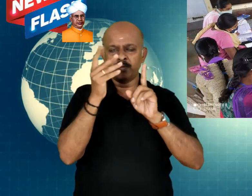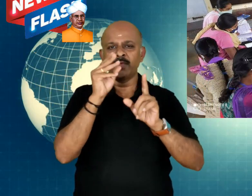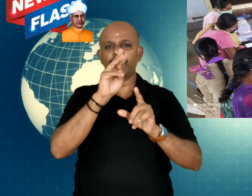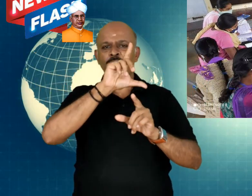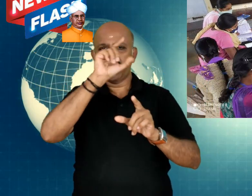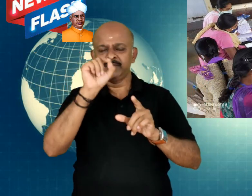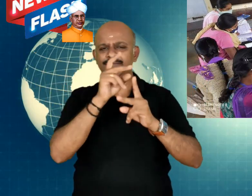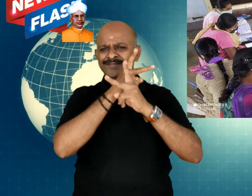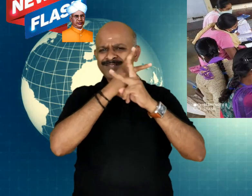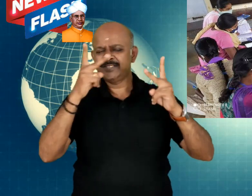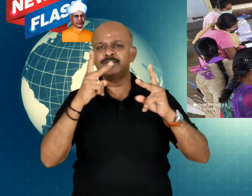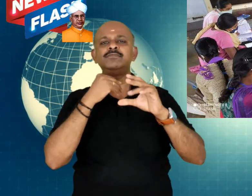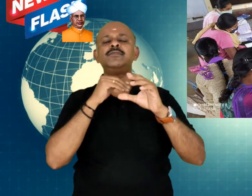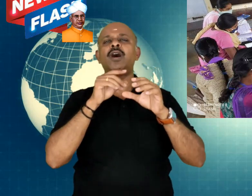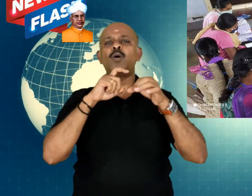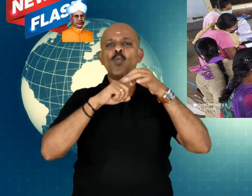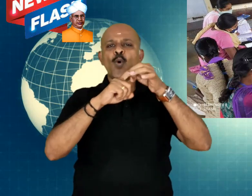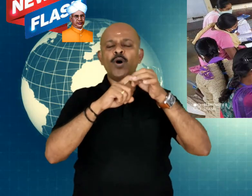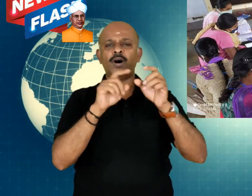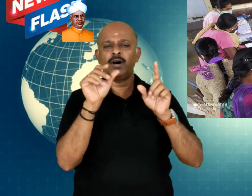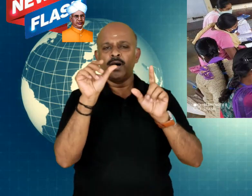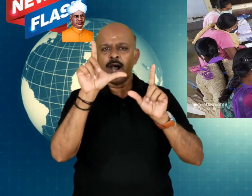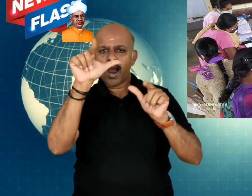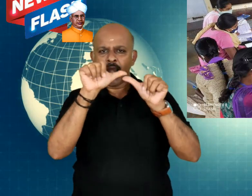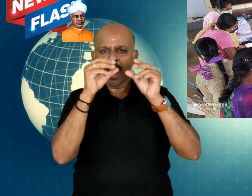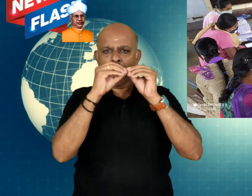Now, we have online classes for these kids.